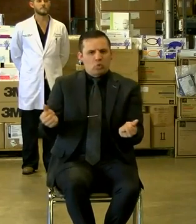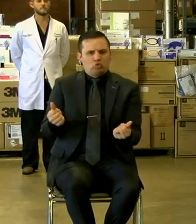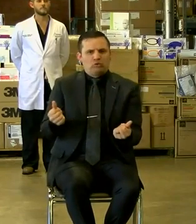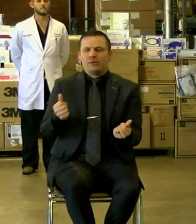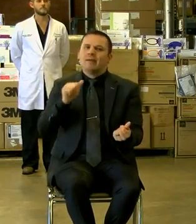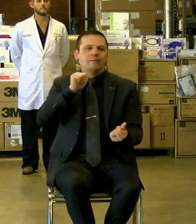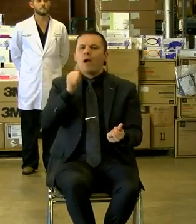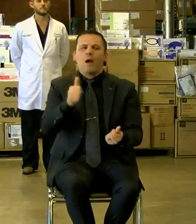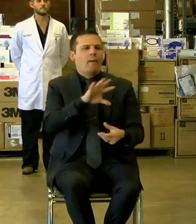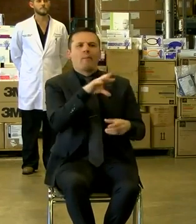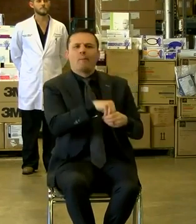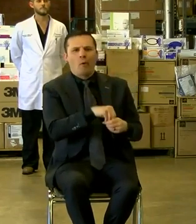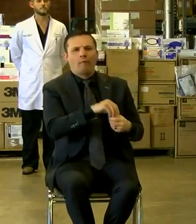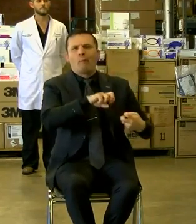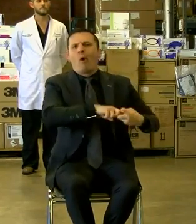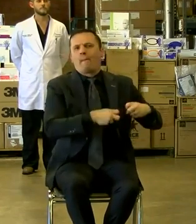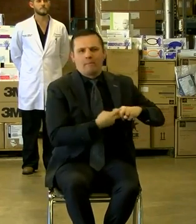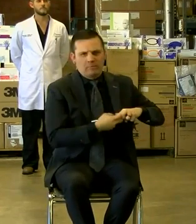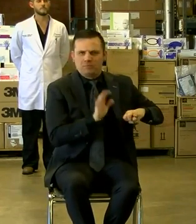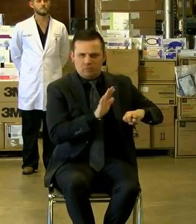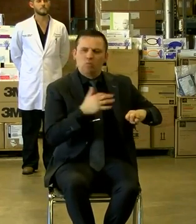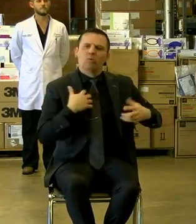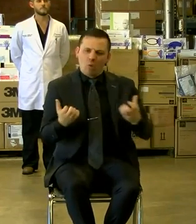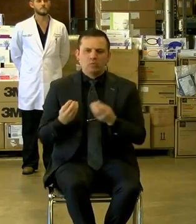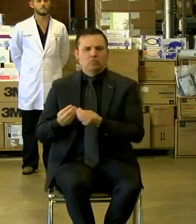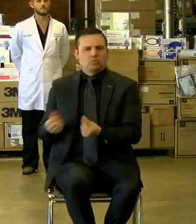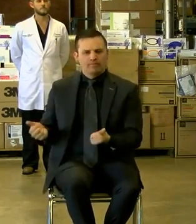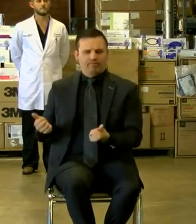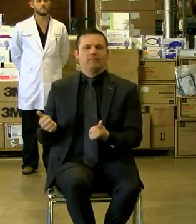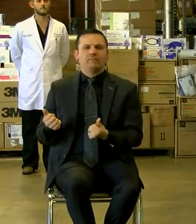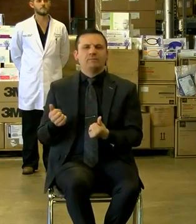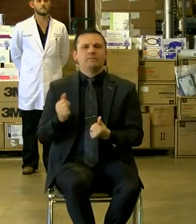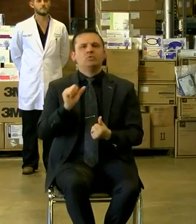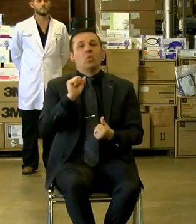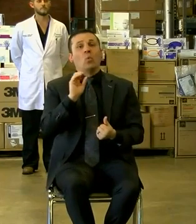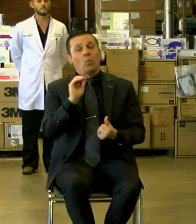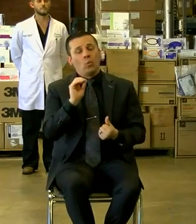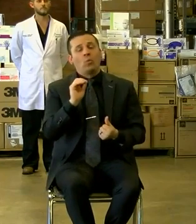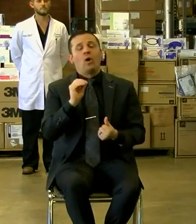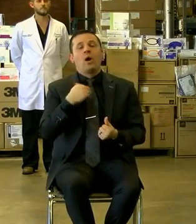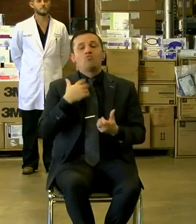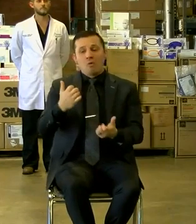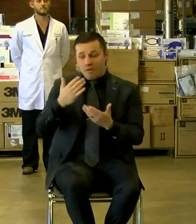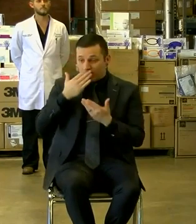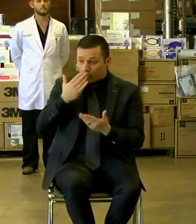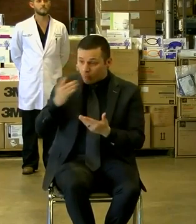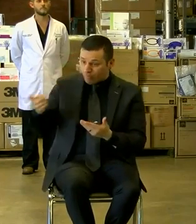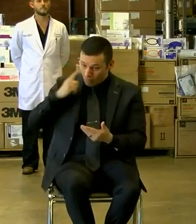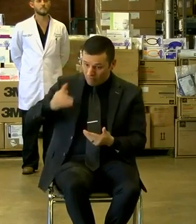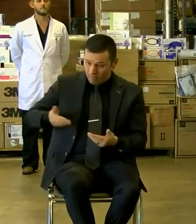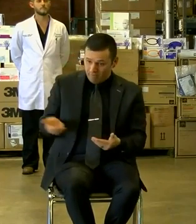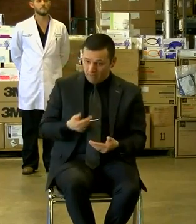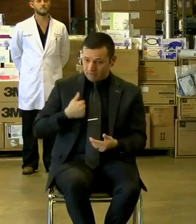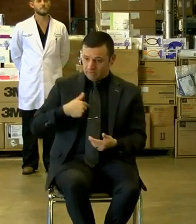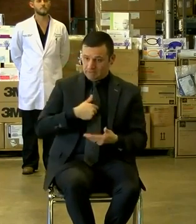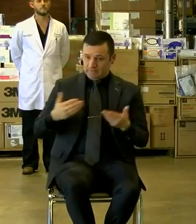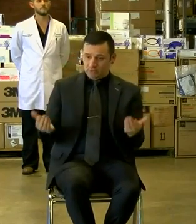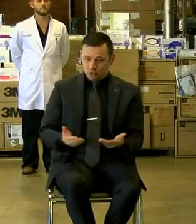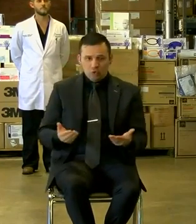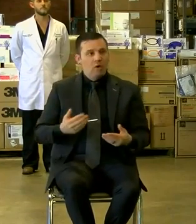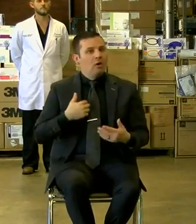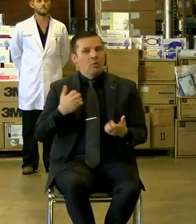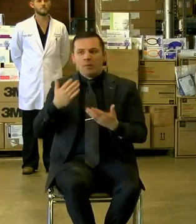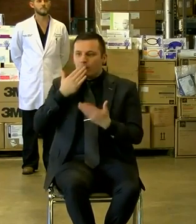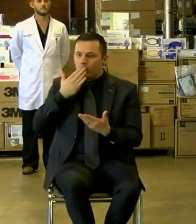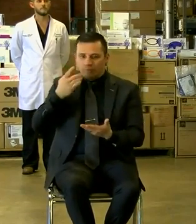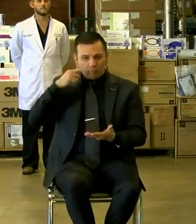part of the problem. We want to be a part of the solution. So again, I want to thank you for having us here for this discussion.